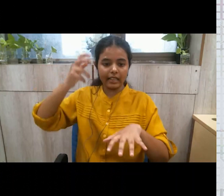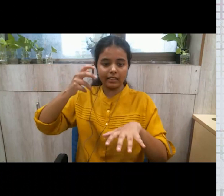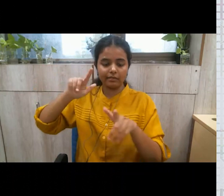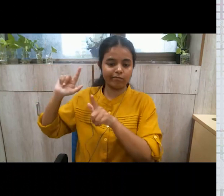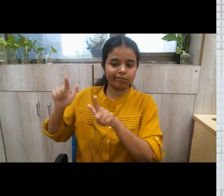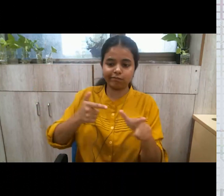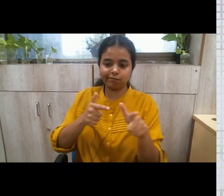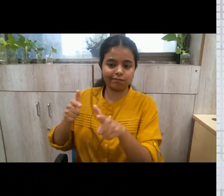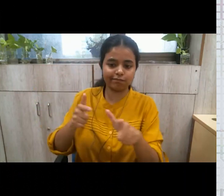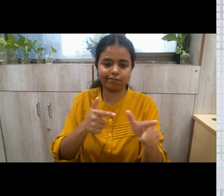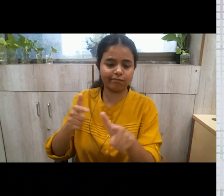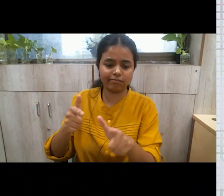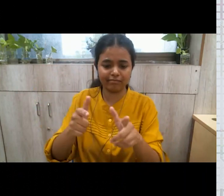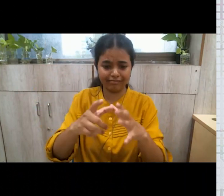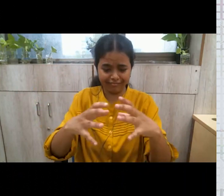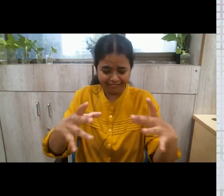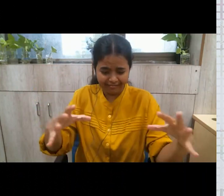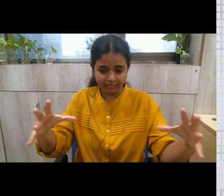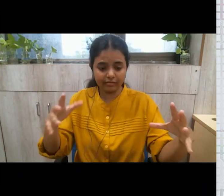the wildebeest are thousands in number